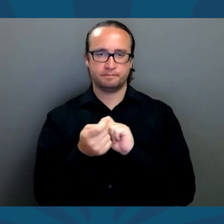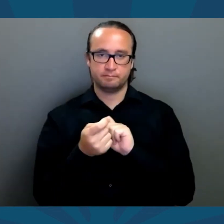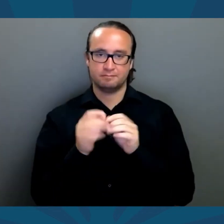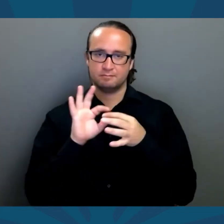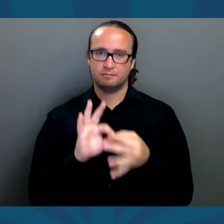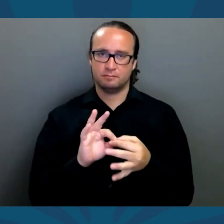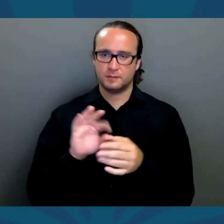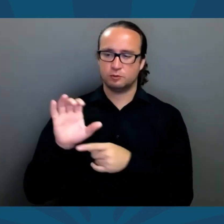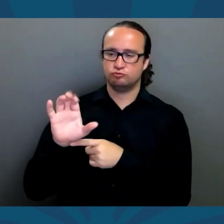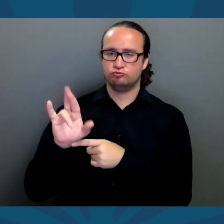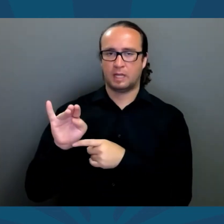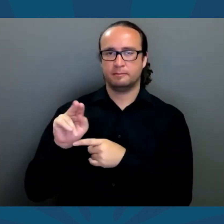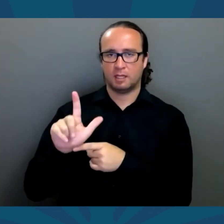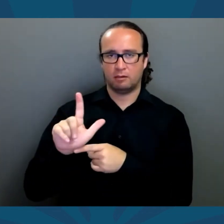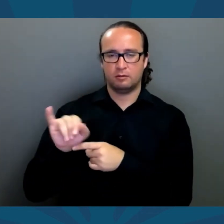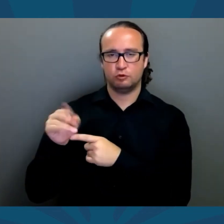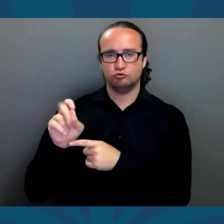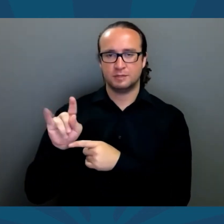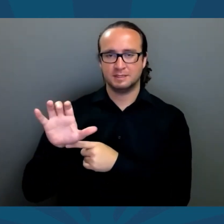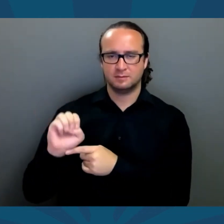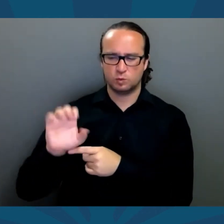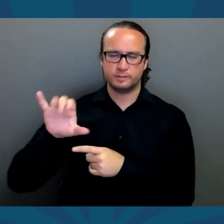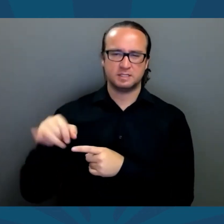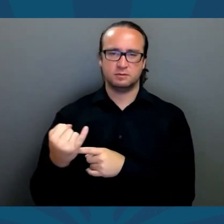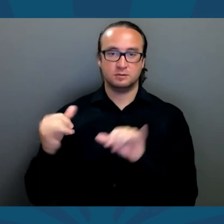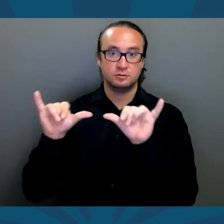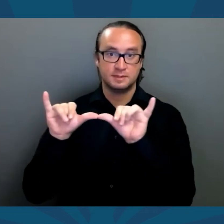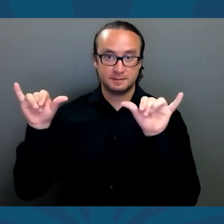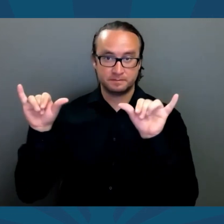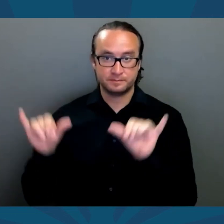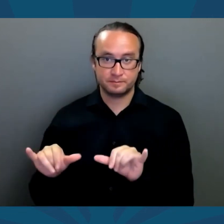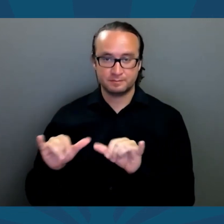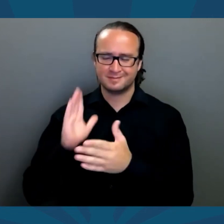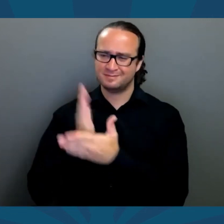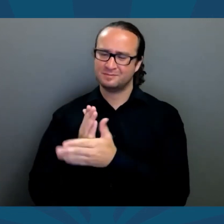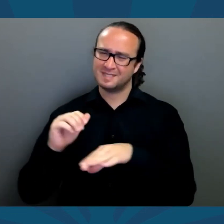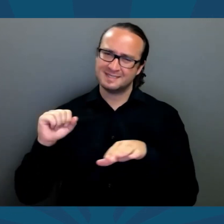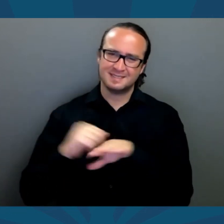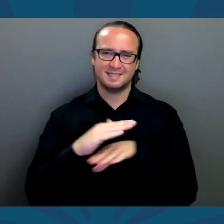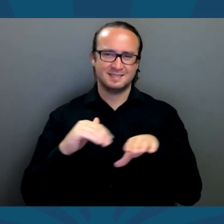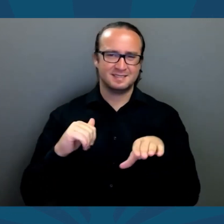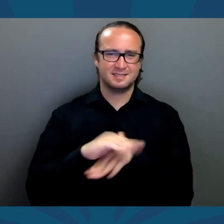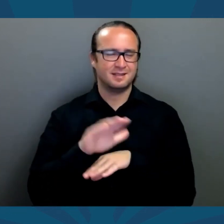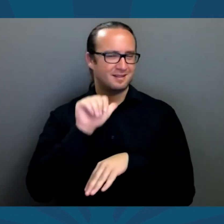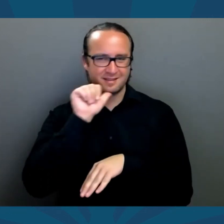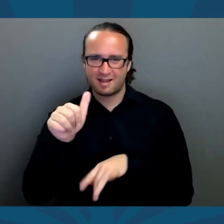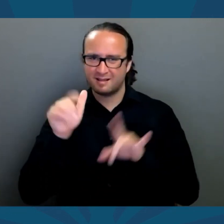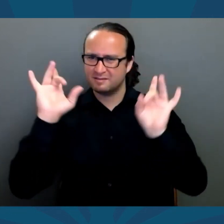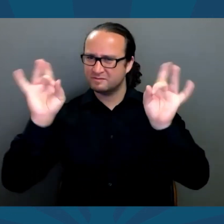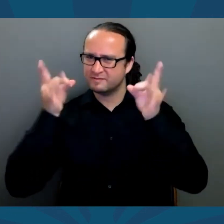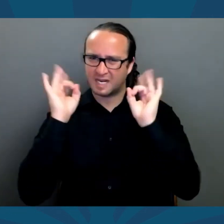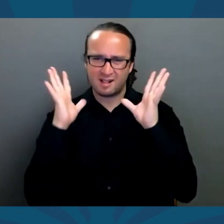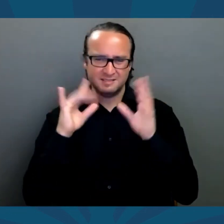a fundamental reform to our criminal justice system to stop sending nonviolent